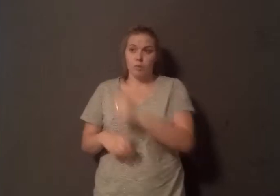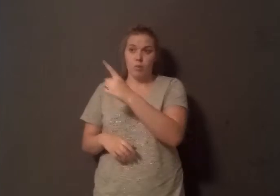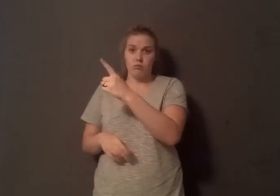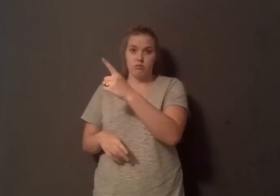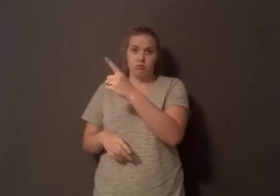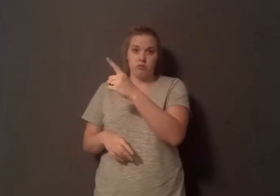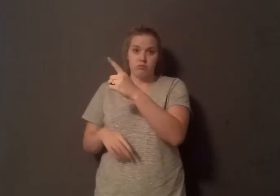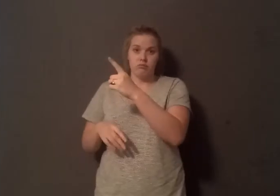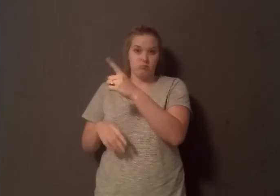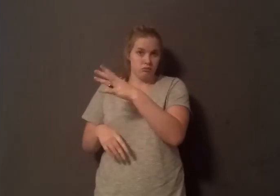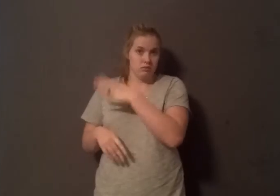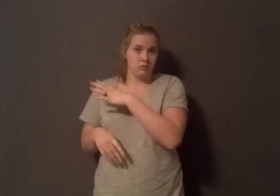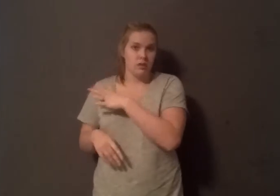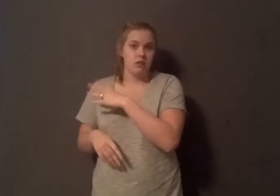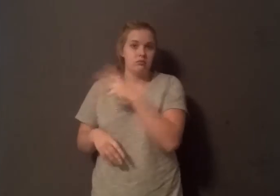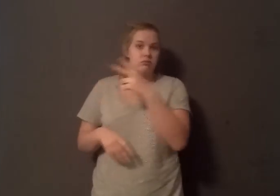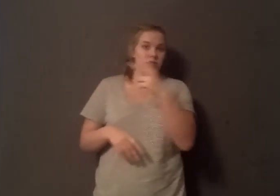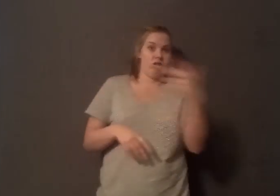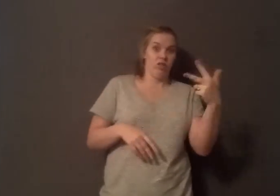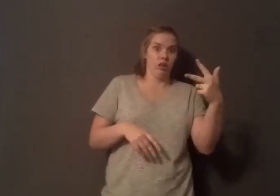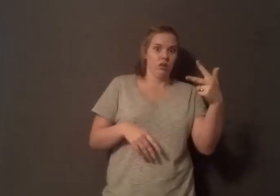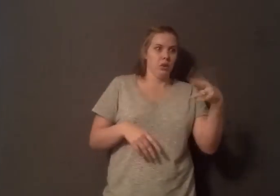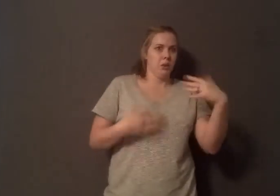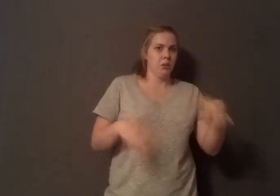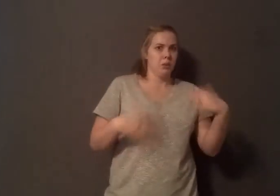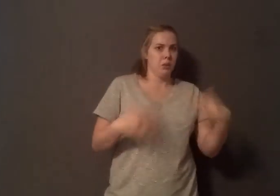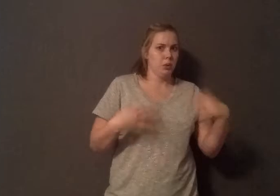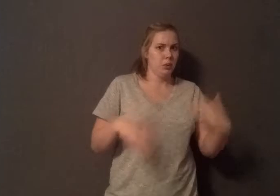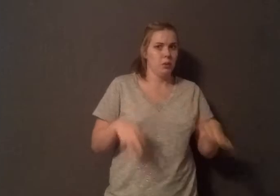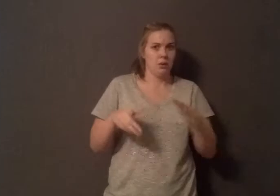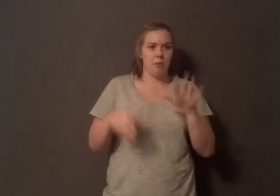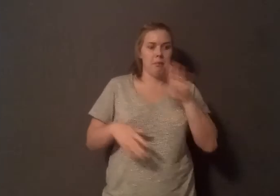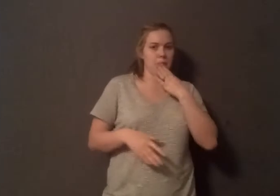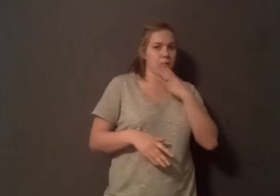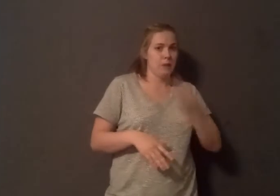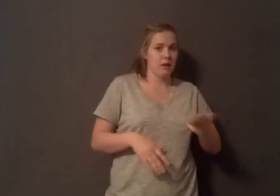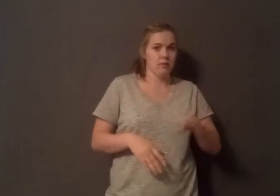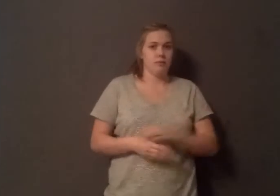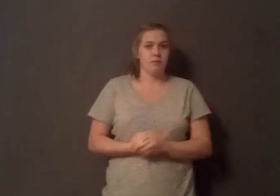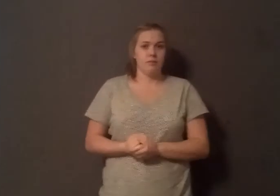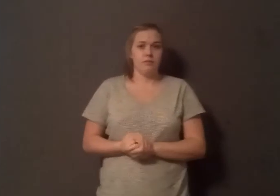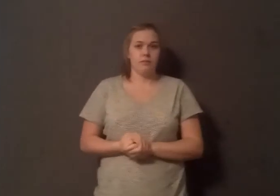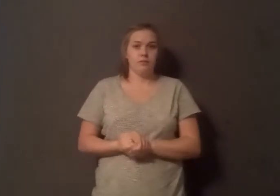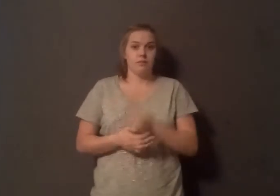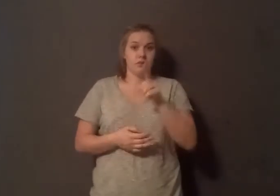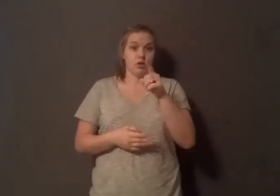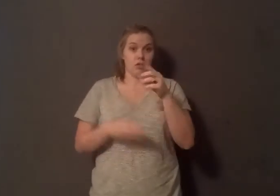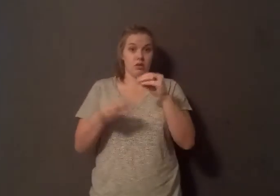one being low for cardiac event, three being high for cardiac event. And my number was 10.82. What does that